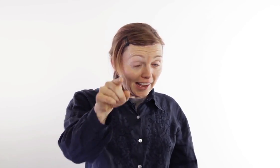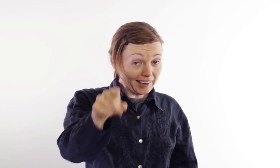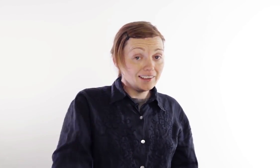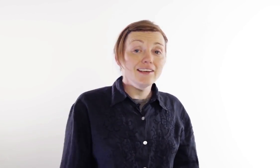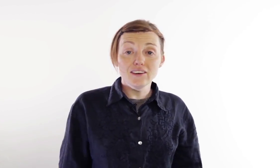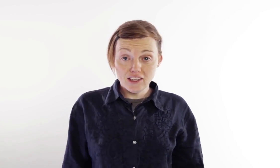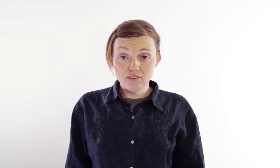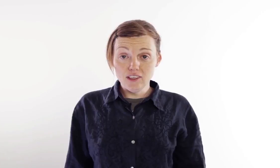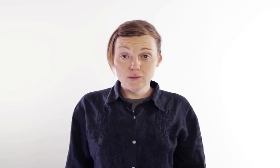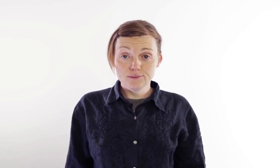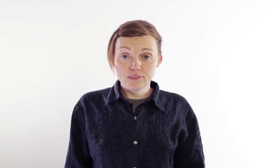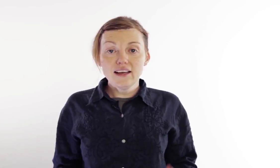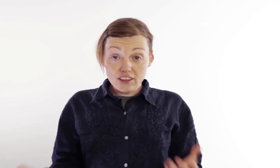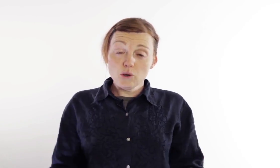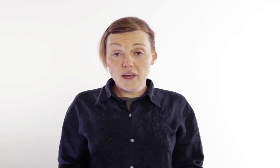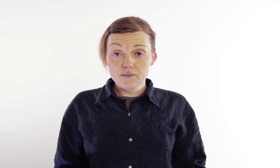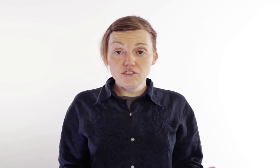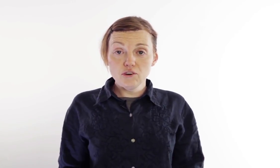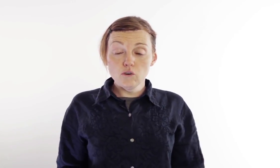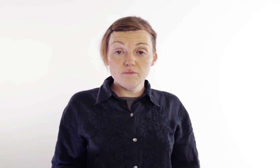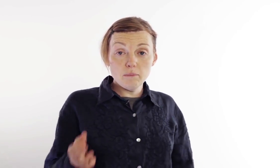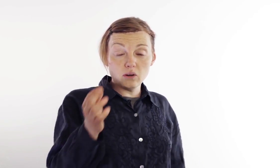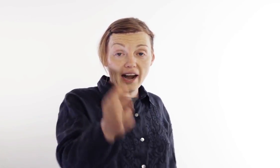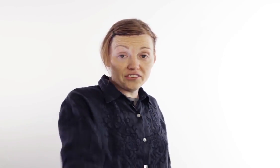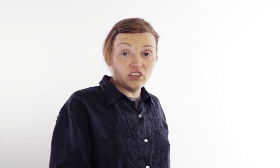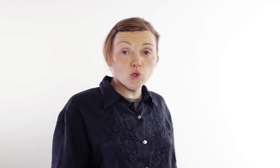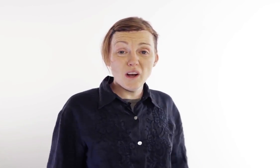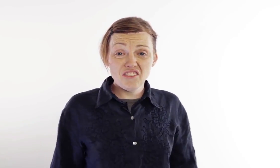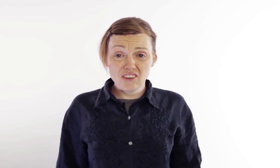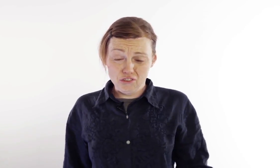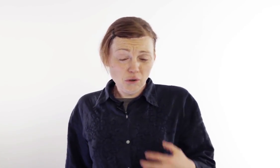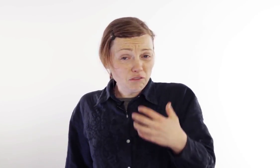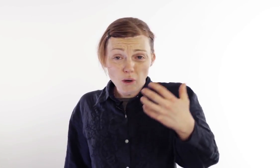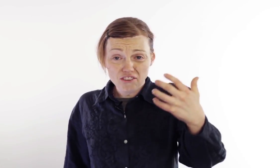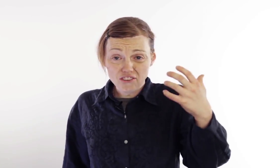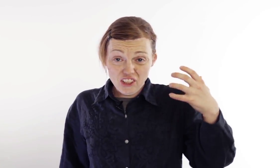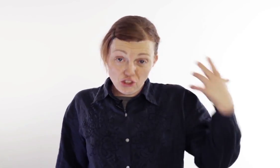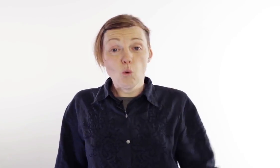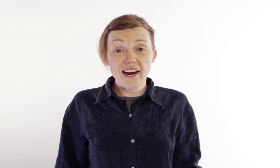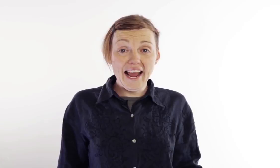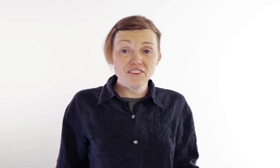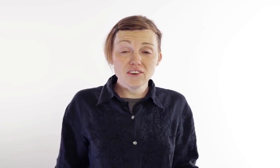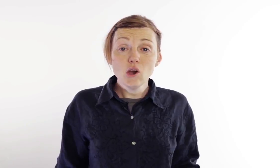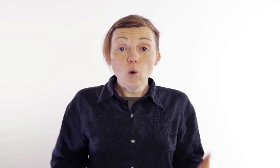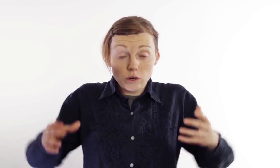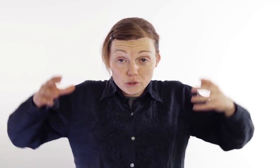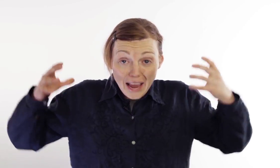that in our next video. And that's why we have this show. If people are asking you questions, if you have questions that you don't want to answer, or if you